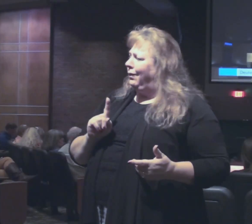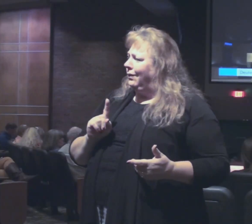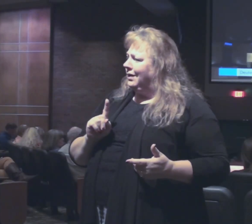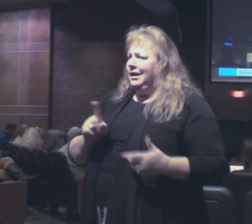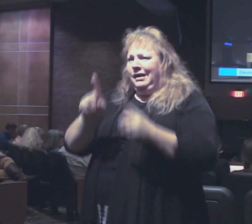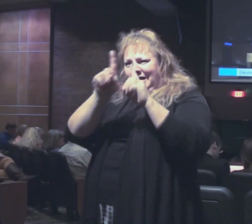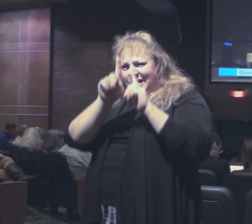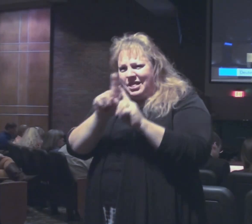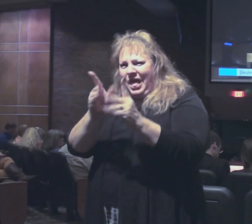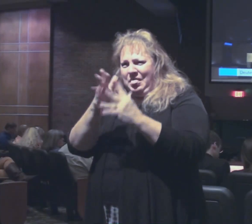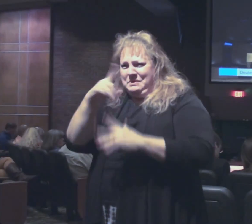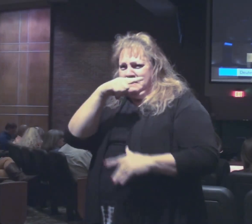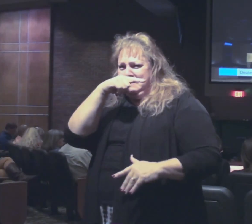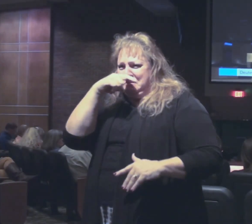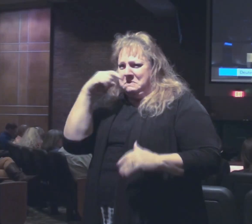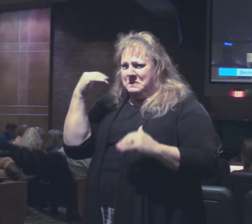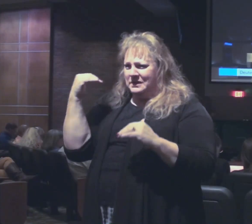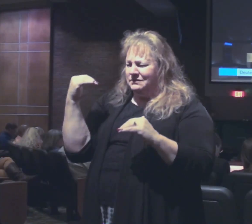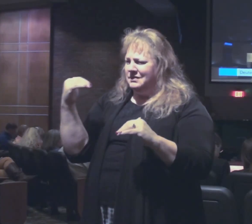led you through that wilderness.